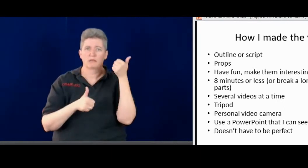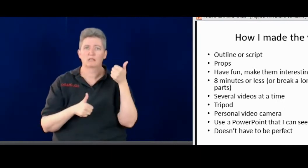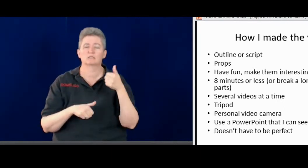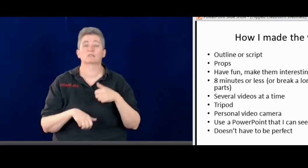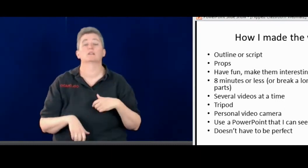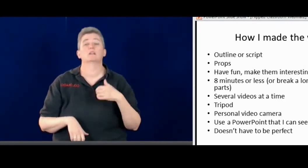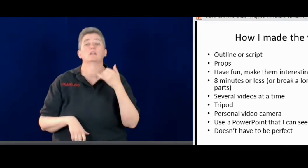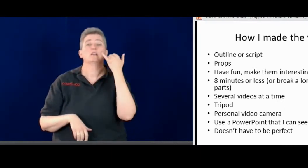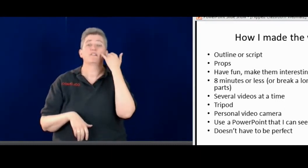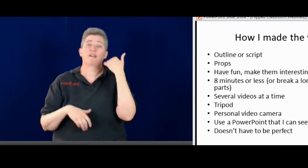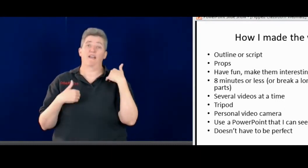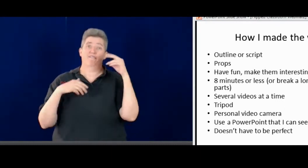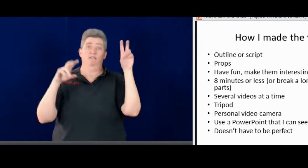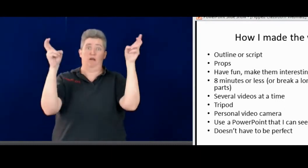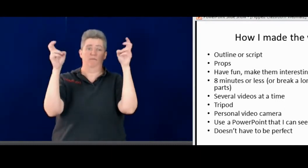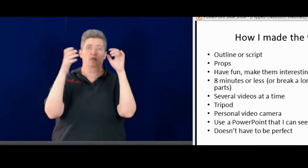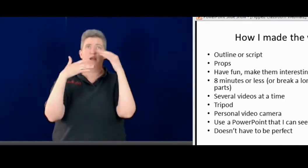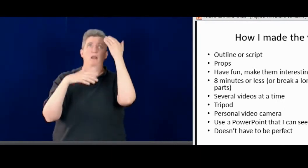or less is great.